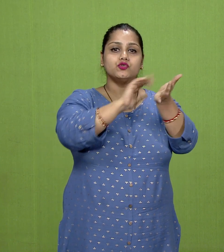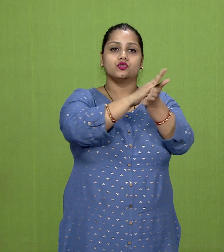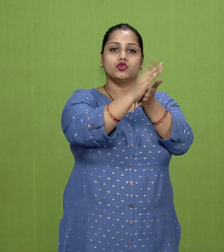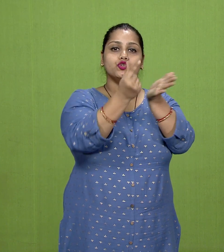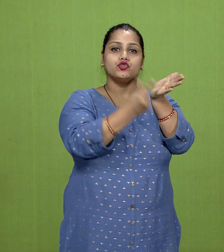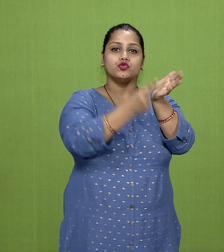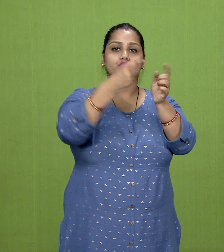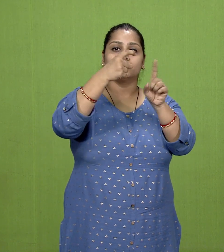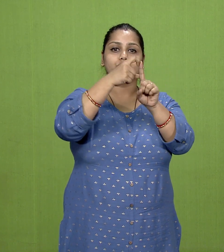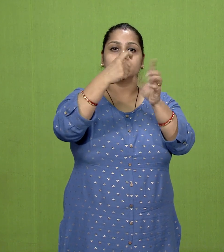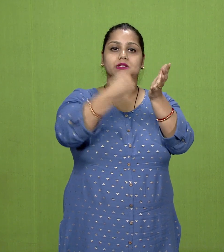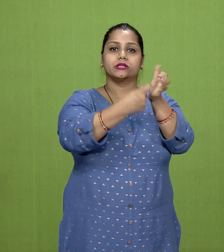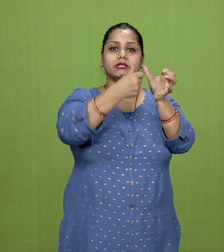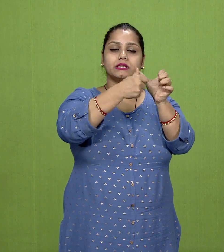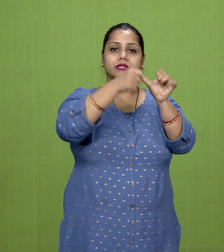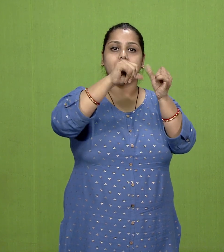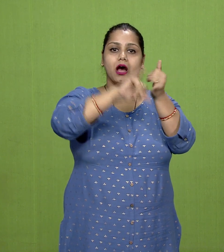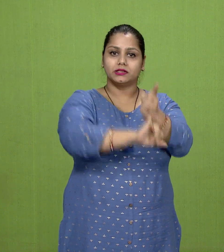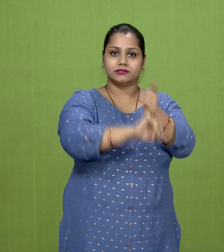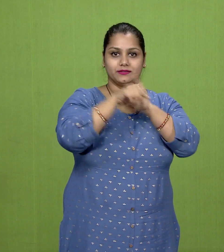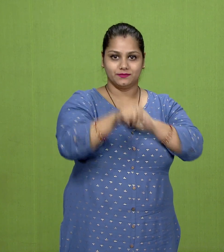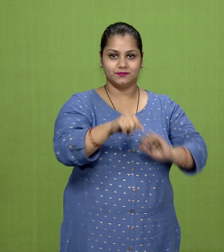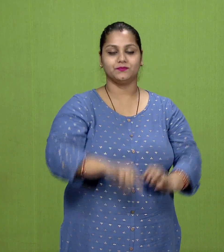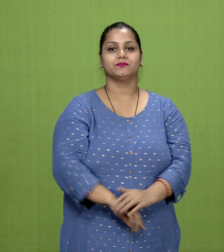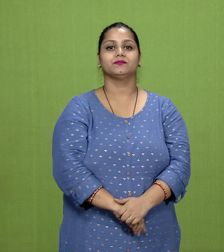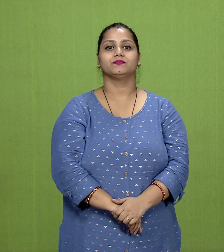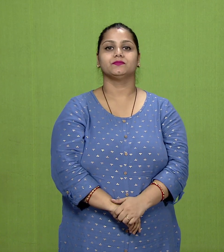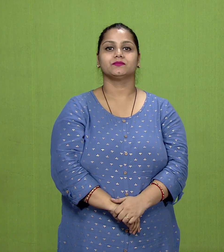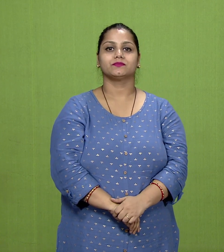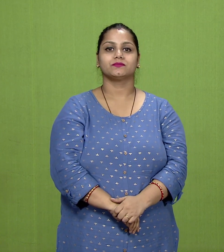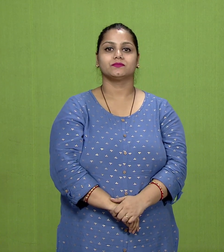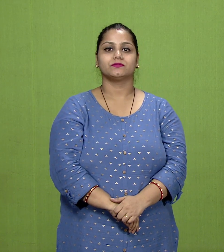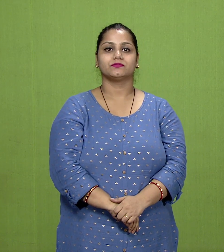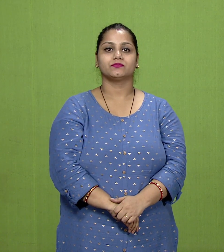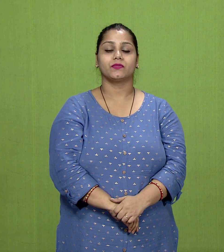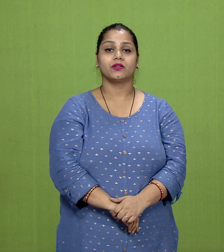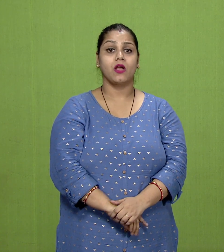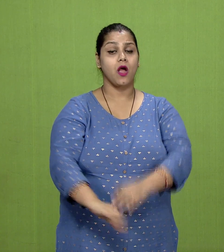powers of the king